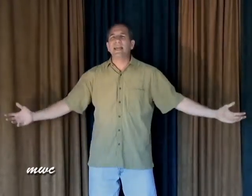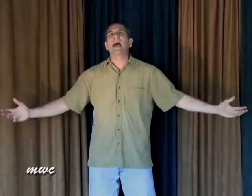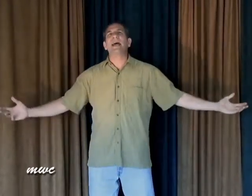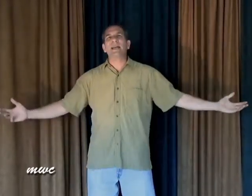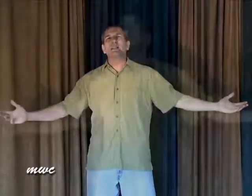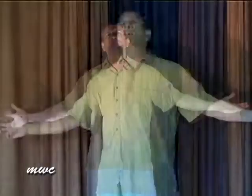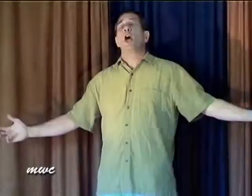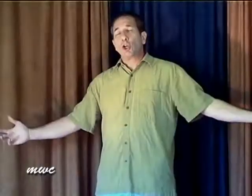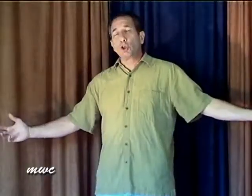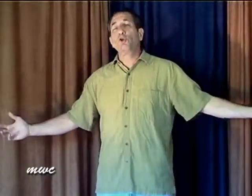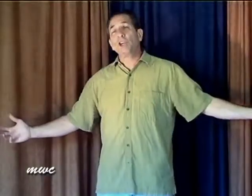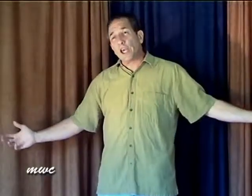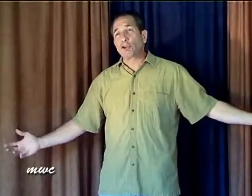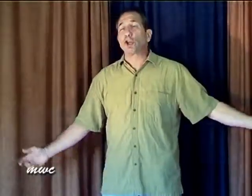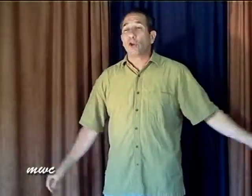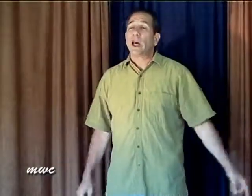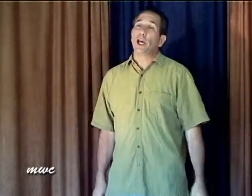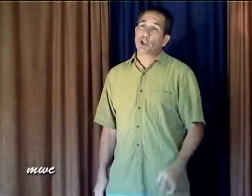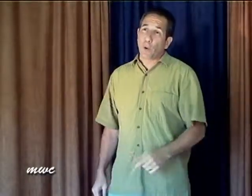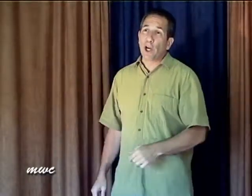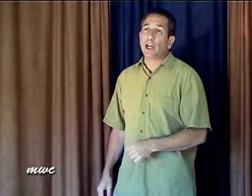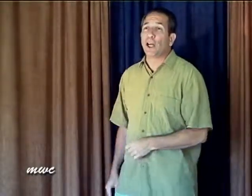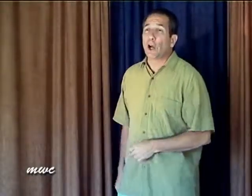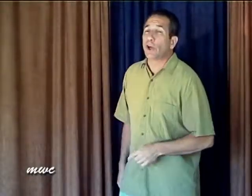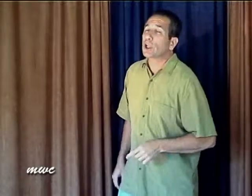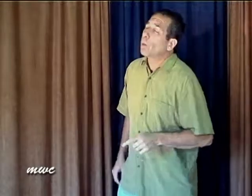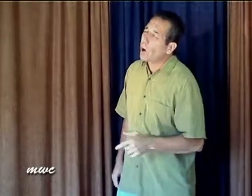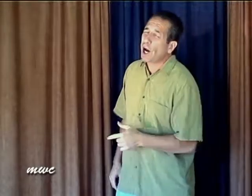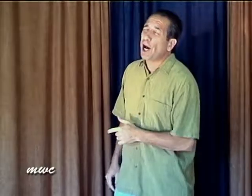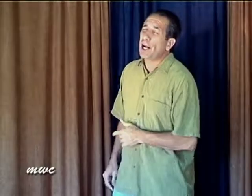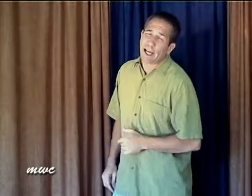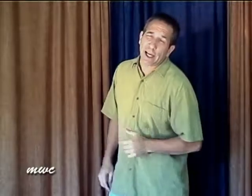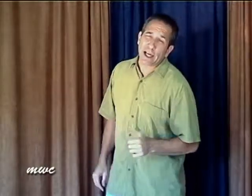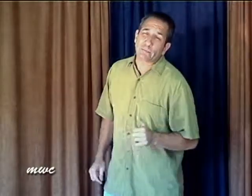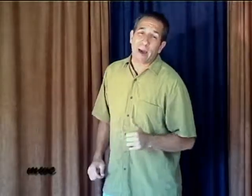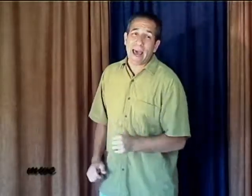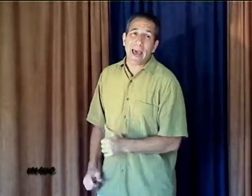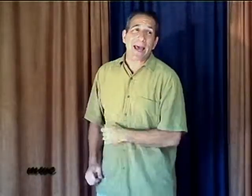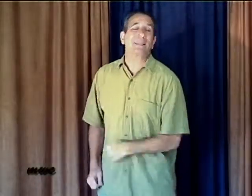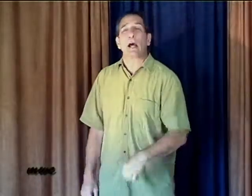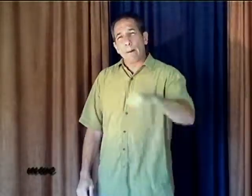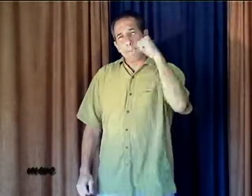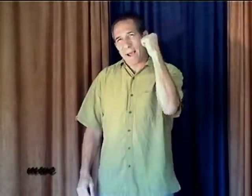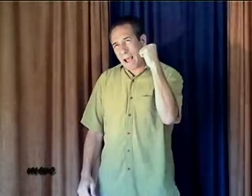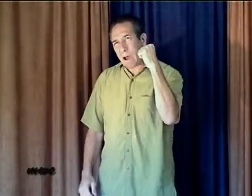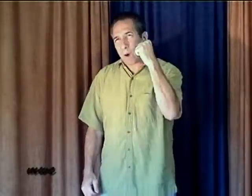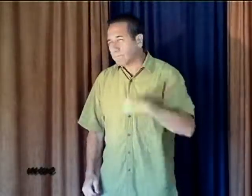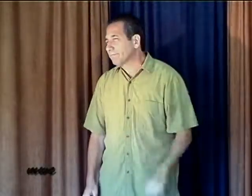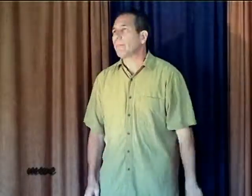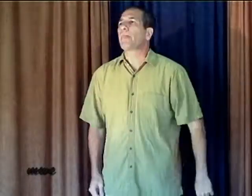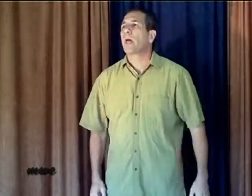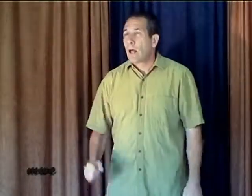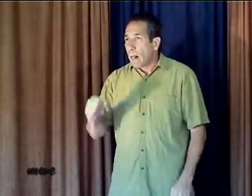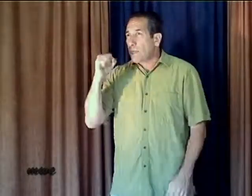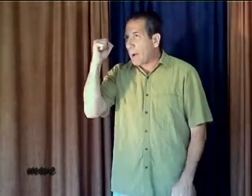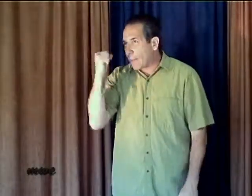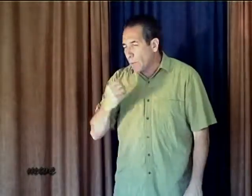yes To yield to His will He knows what is best Power The power